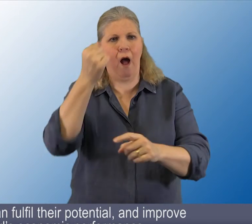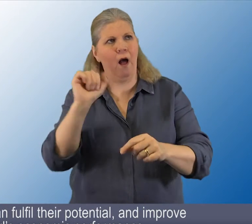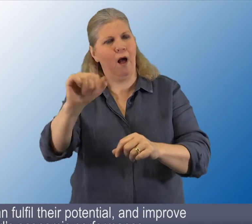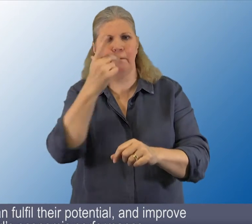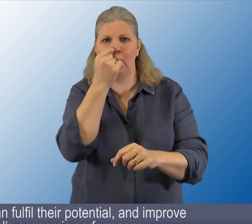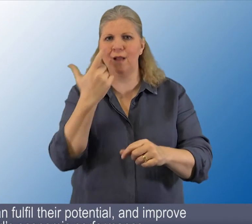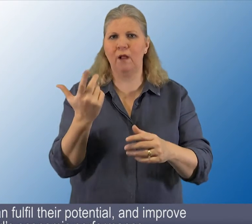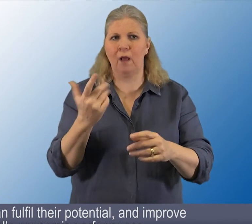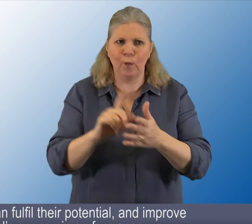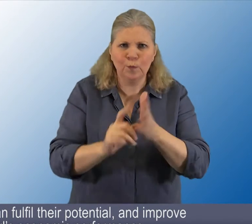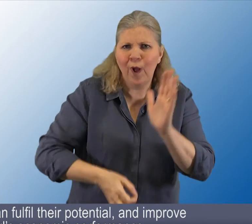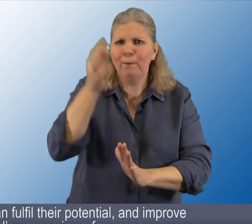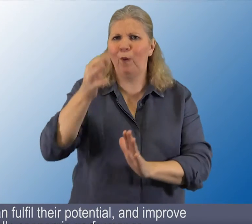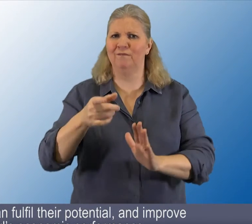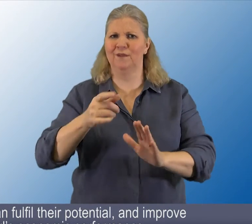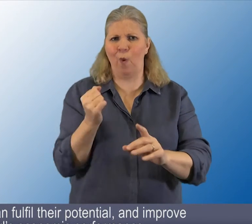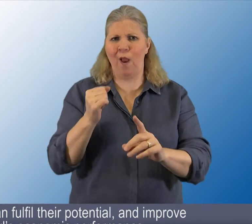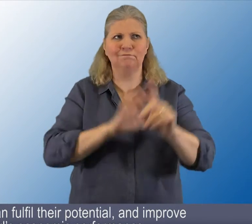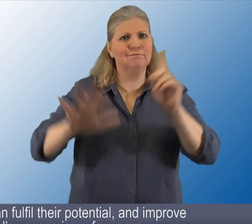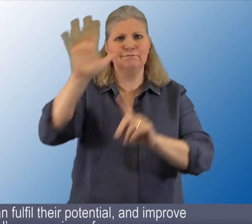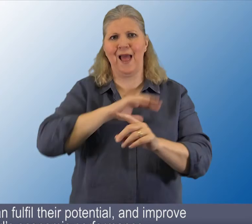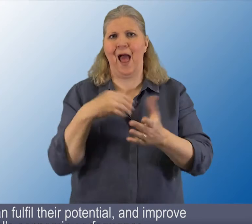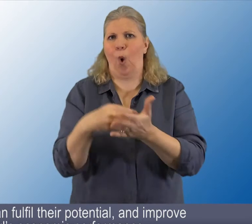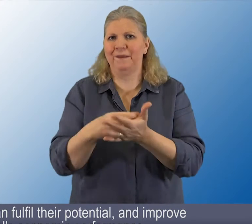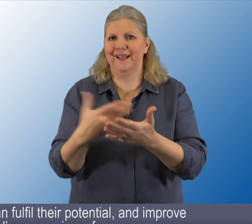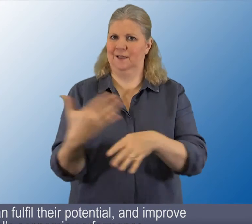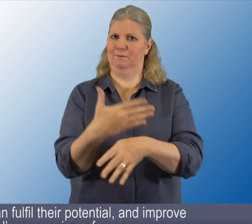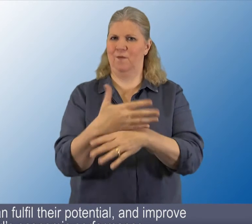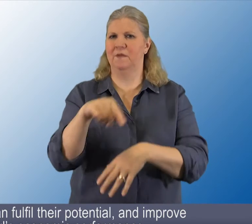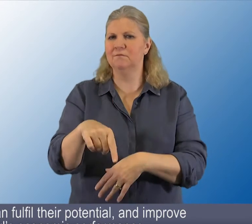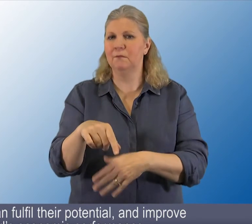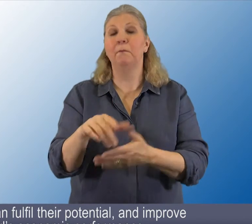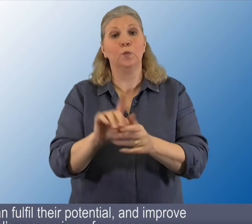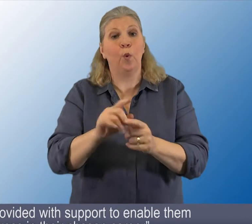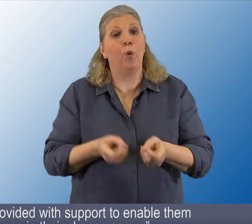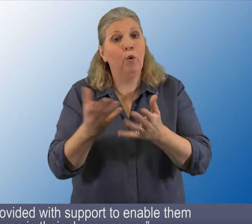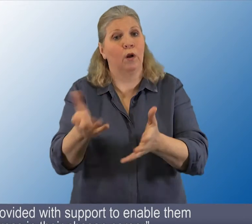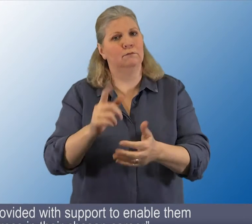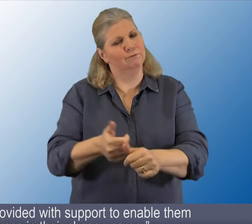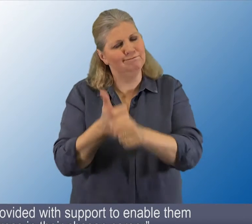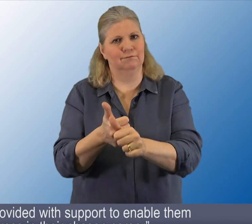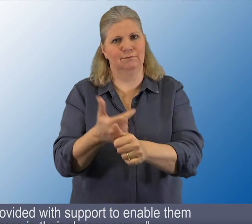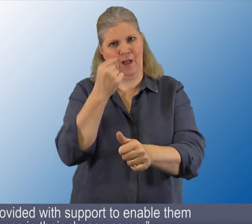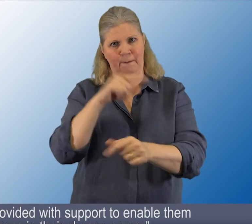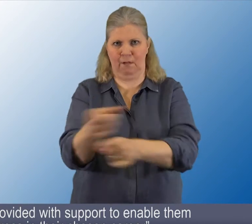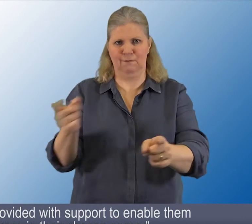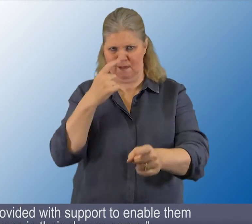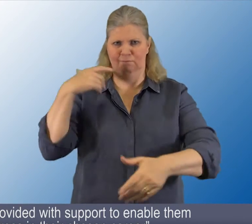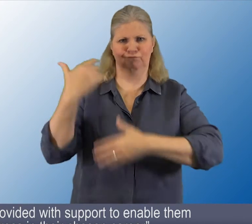So that they can fulfil their potential and improve Scotland's economic performance, they will be provided with support to